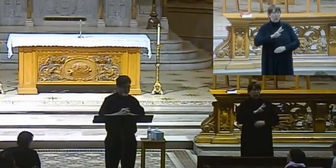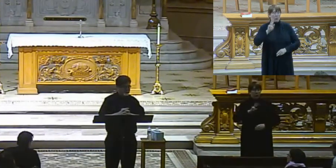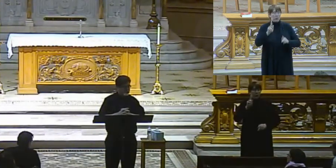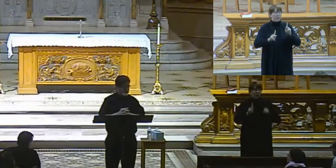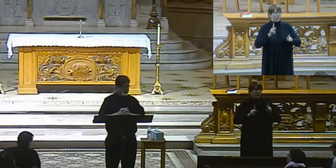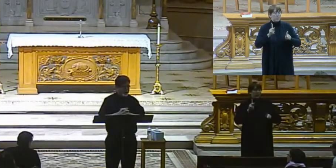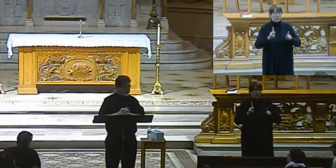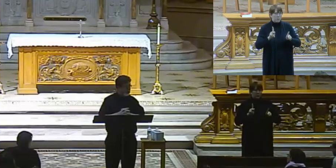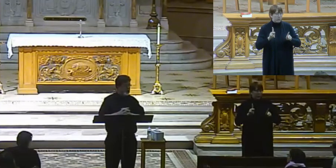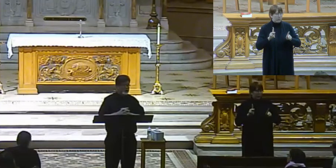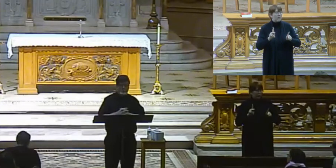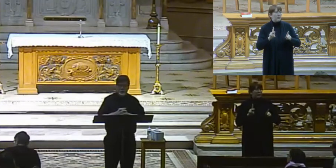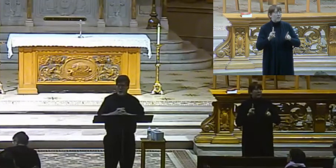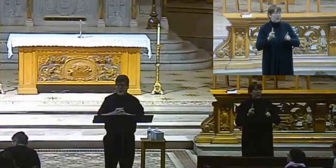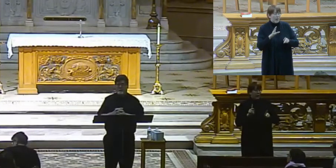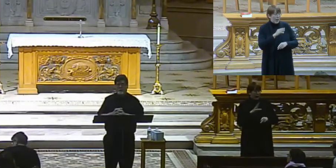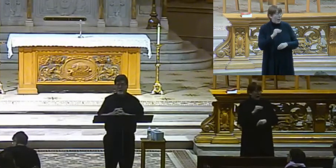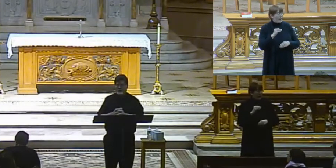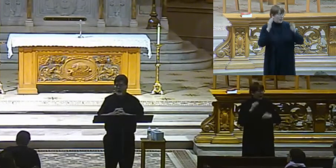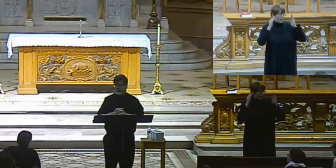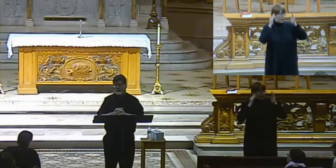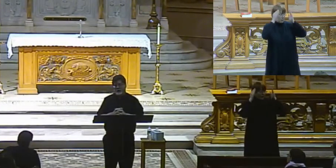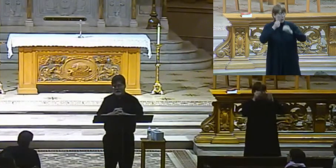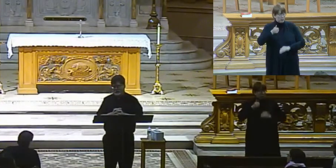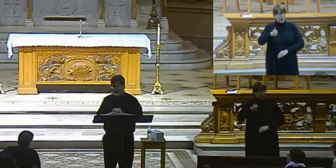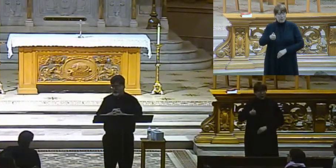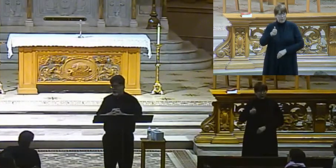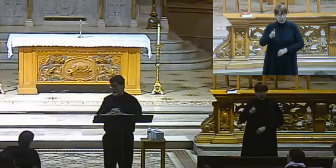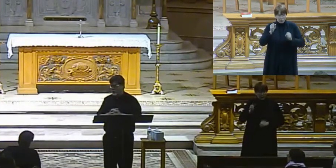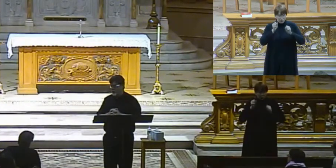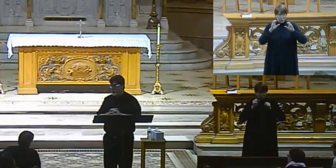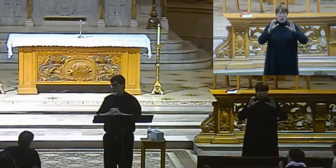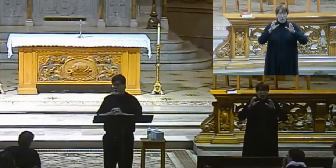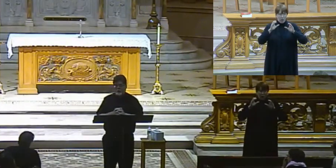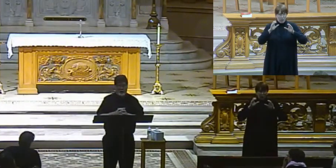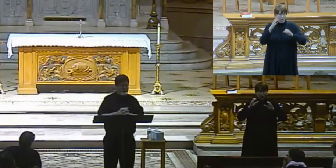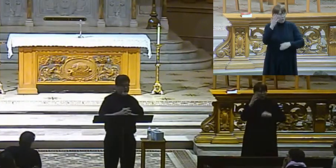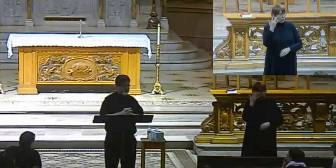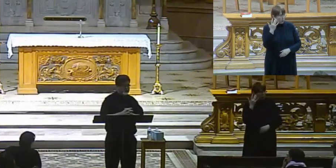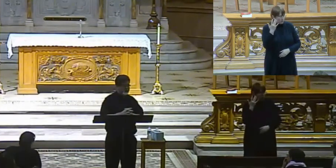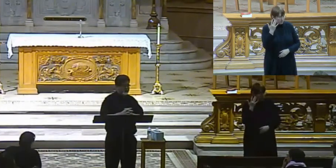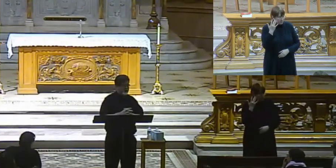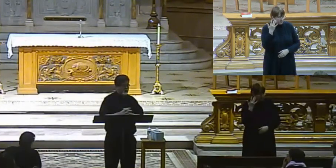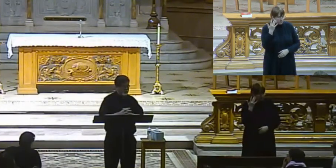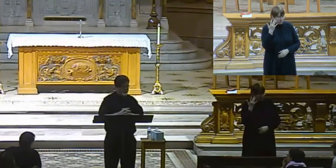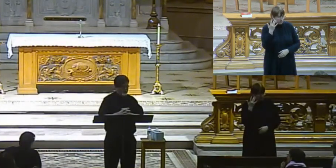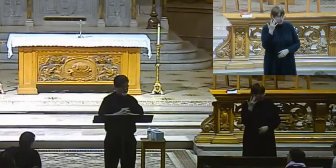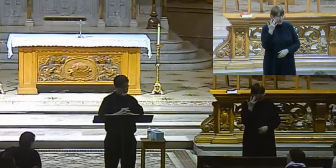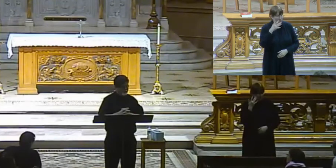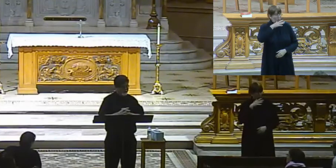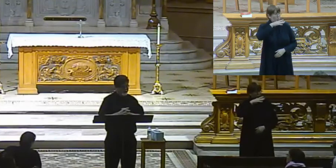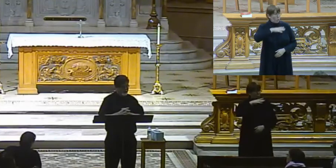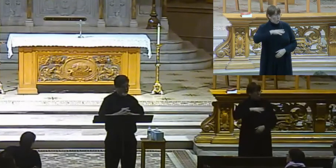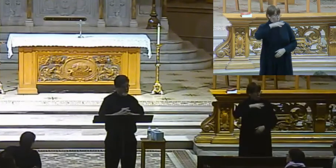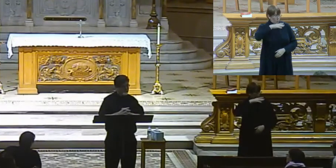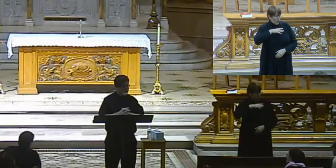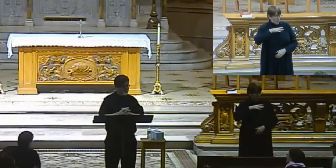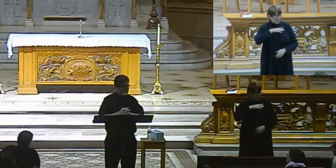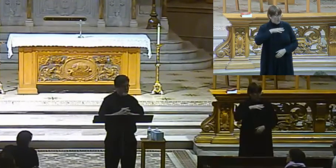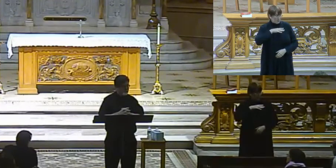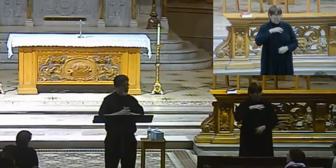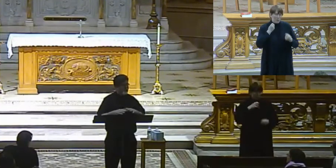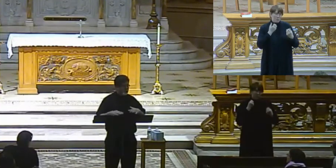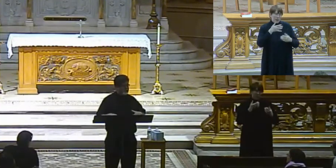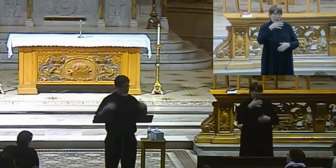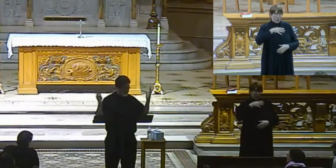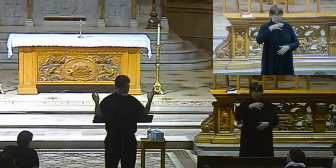and it must have been a shock to Pope John Paul II and others, all right? Because the women, all right, or a number of the